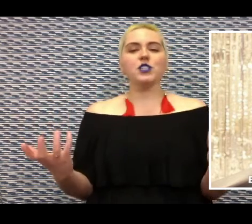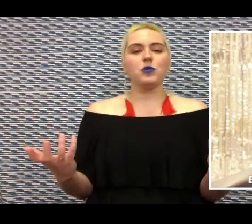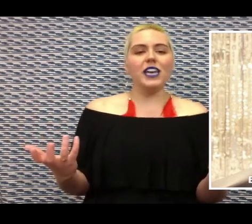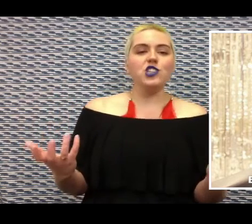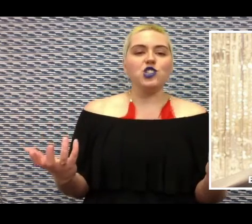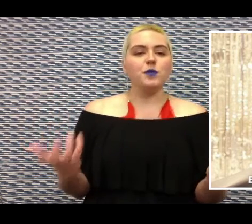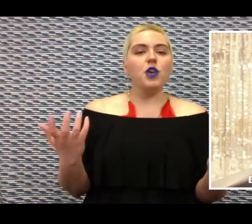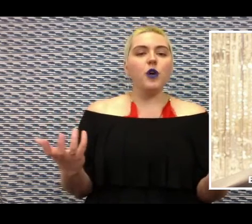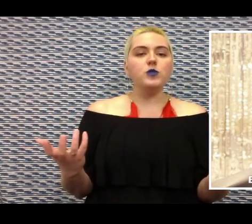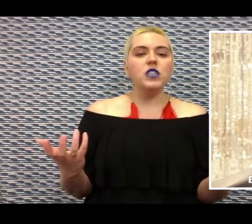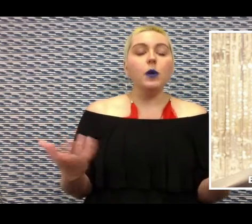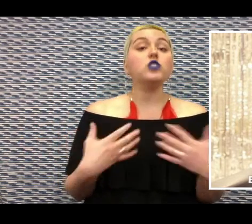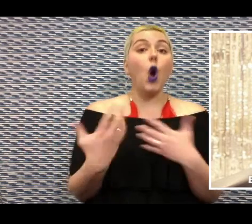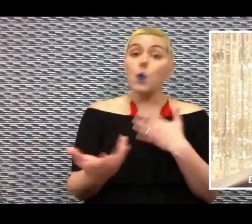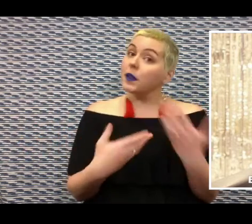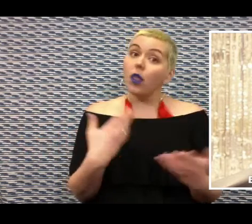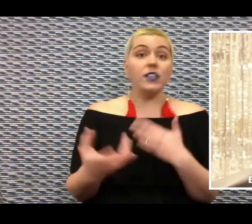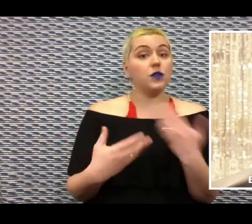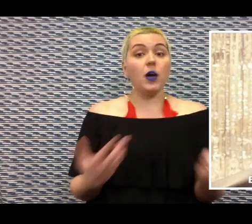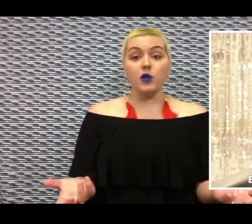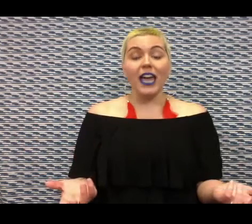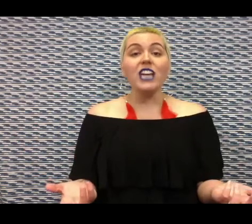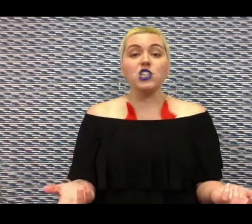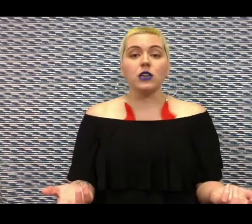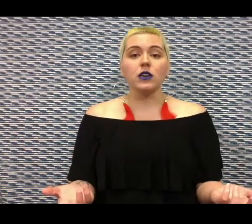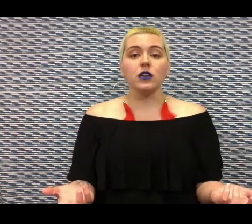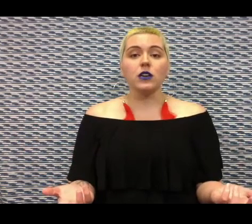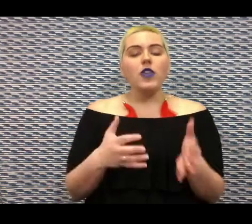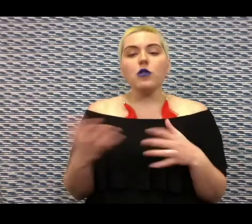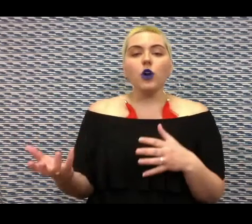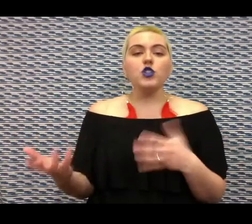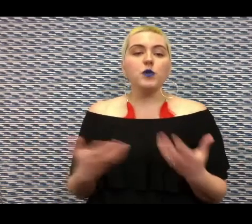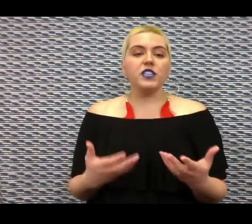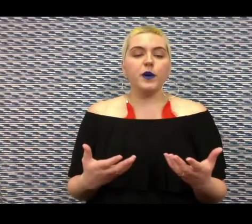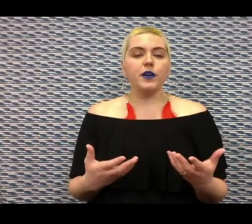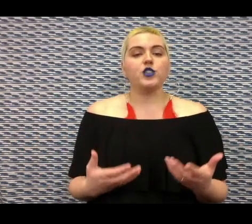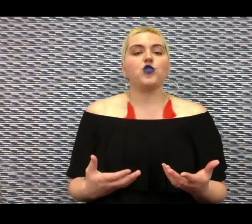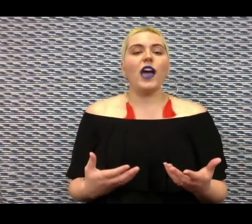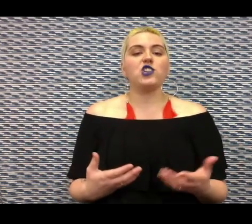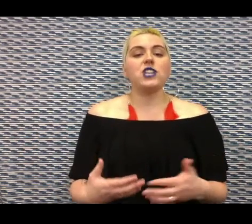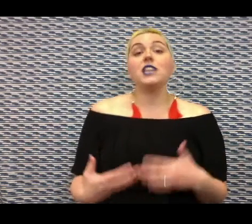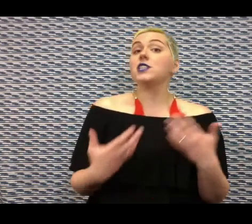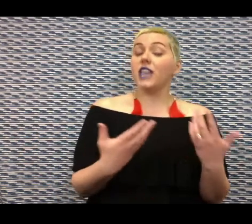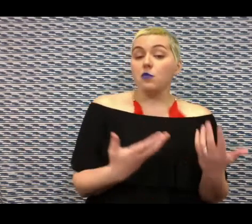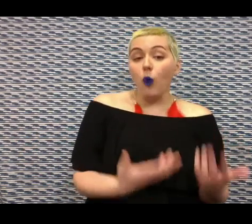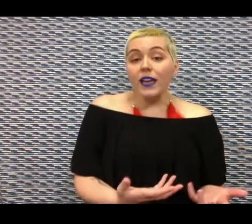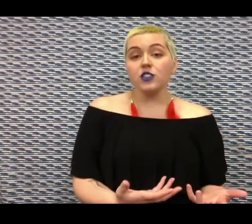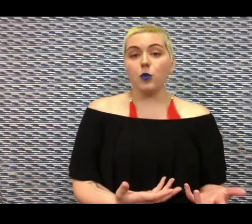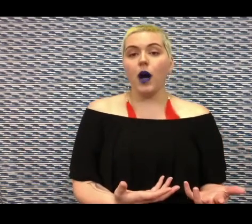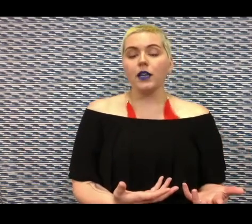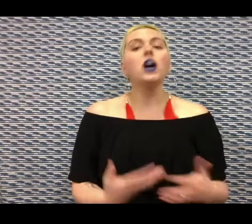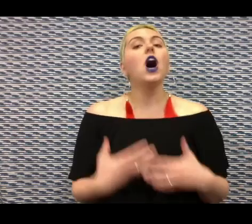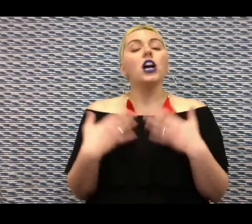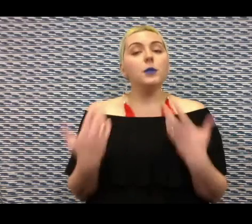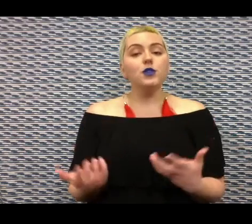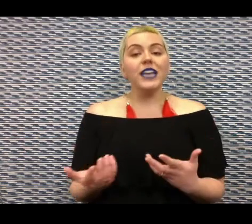happiest relationships are those with the most open lines of communication. Whether or not you experience attraction in the same way as your